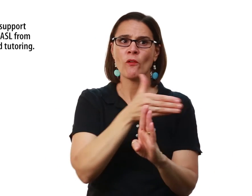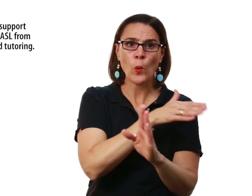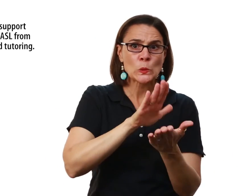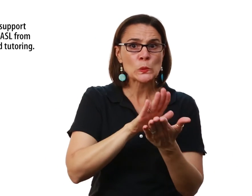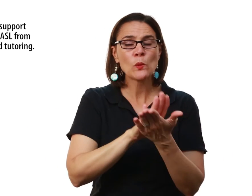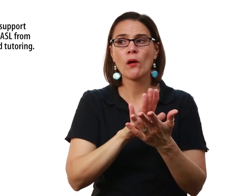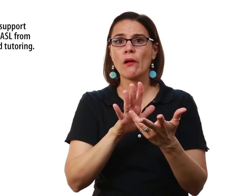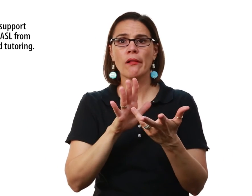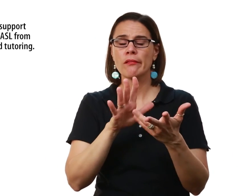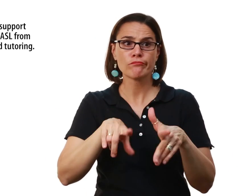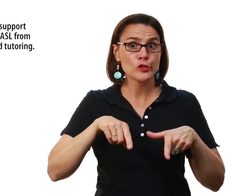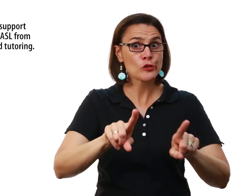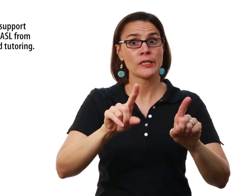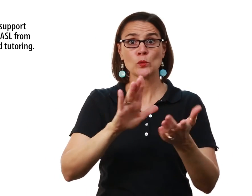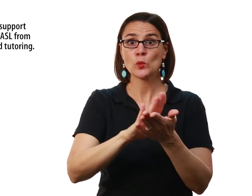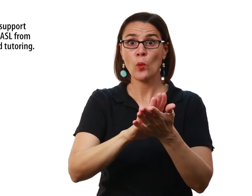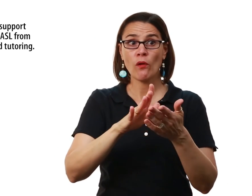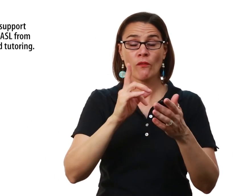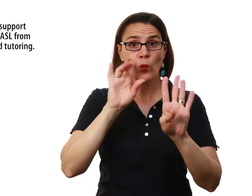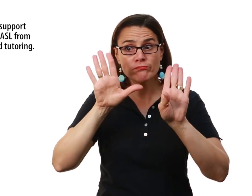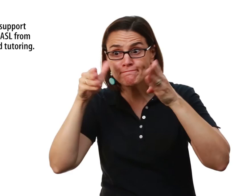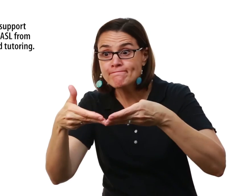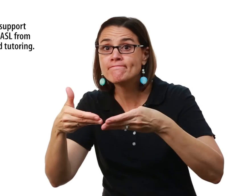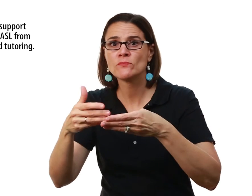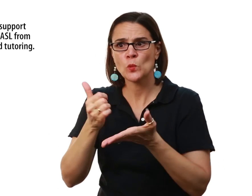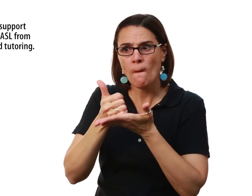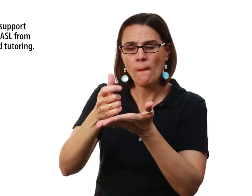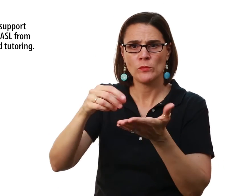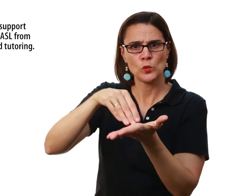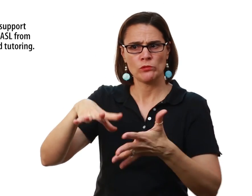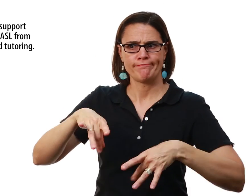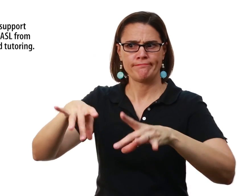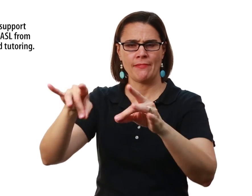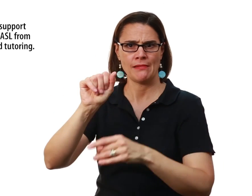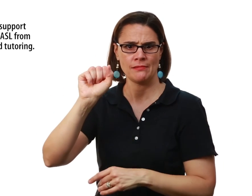before school And possibly even during school To help them acquire ASL